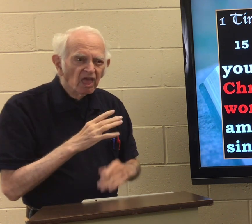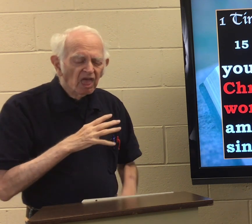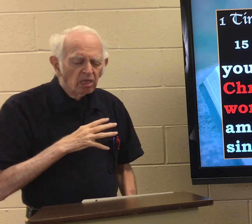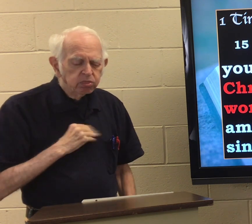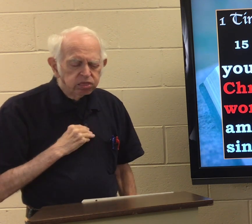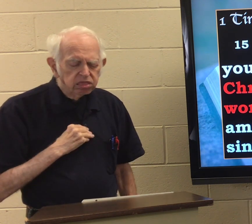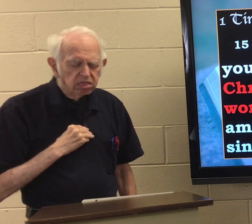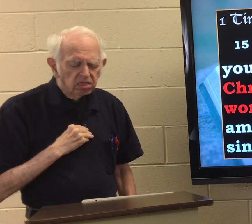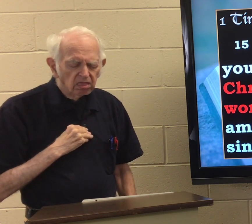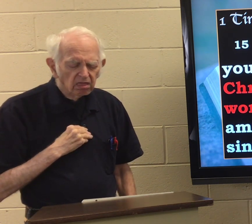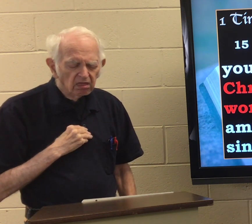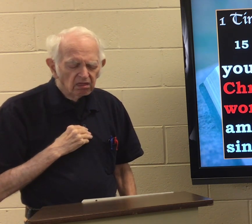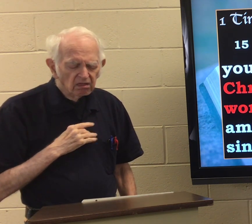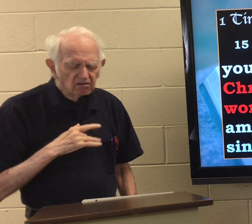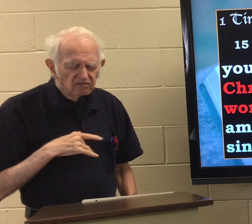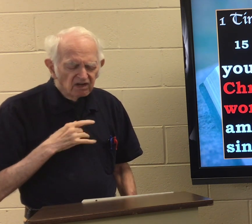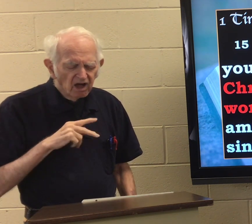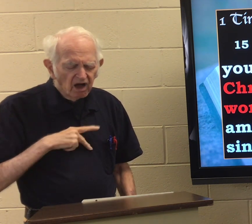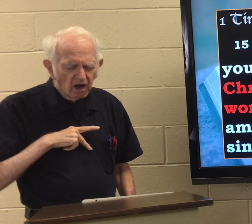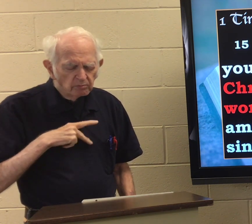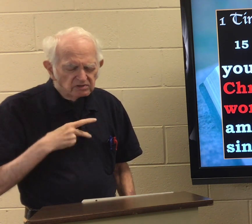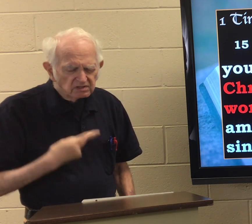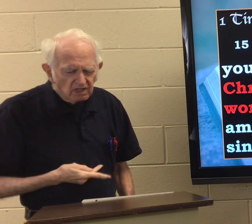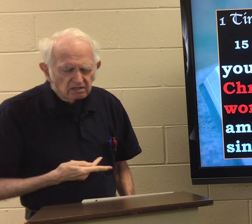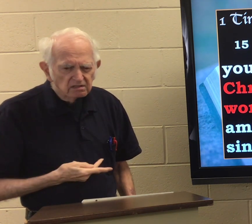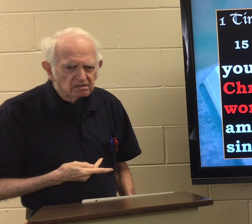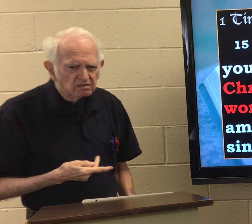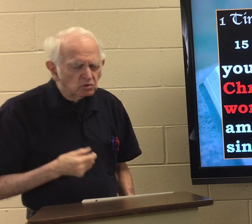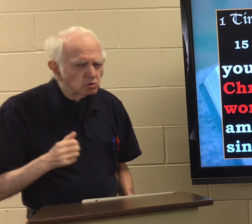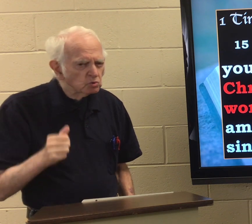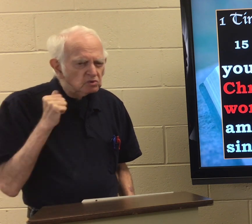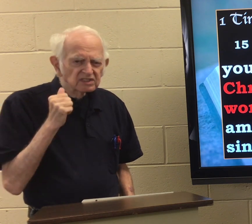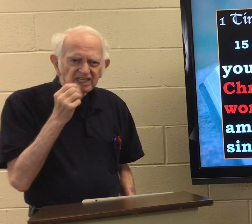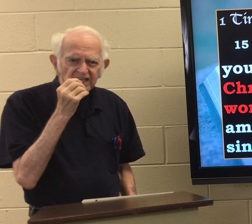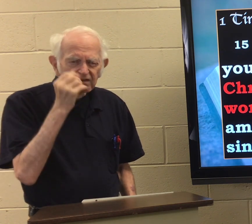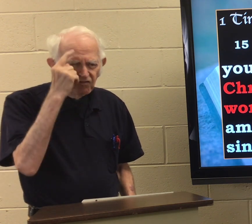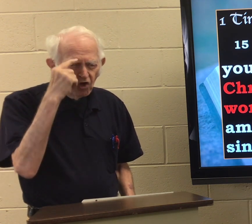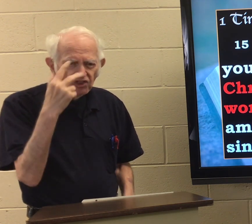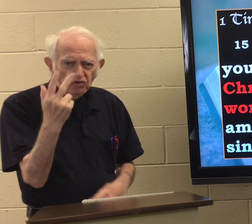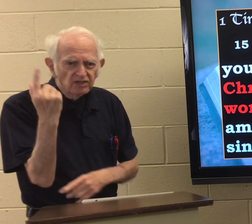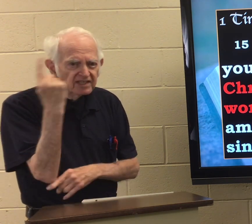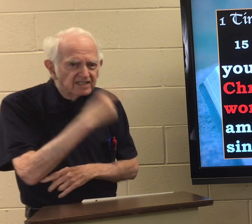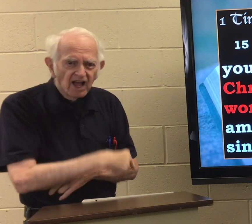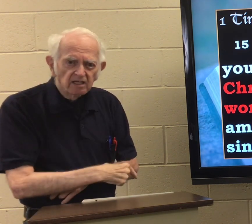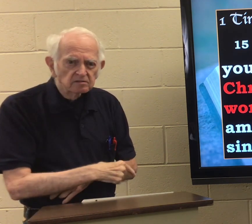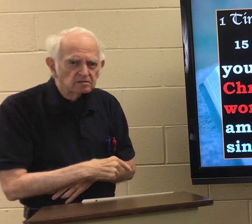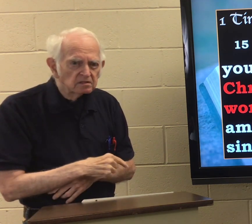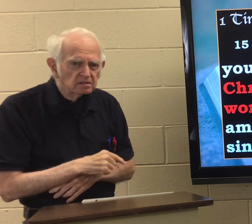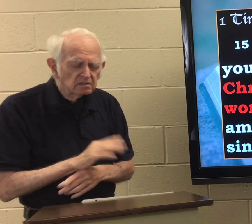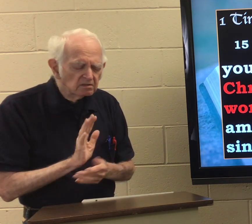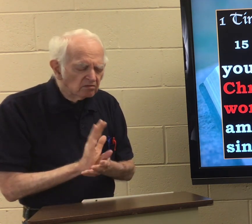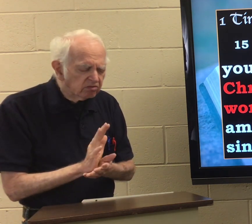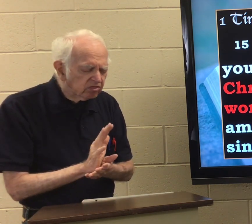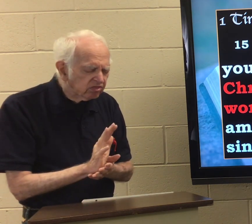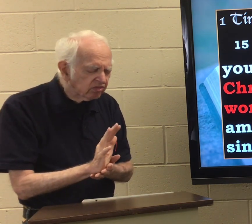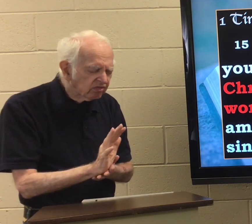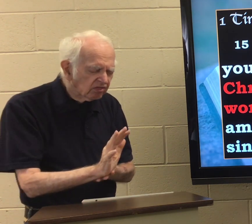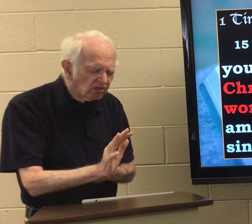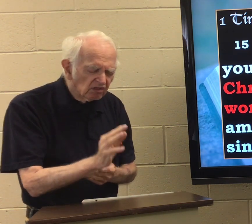believed in Jesus. He felt upset and refused to eat for three days. He